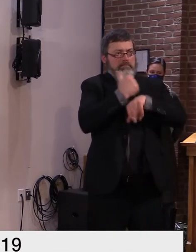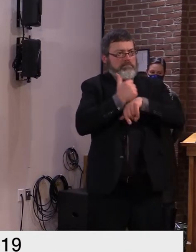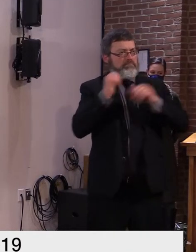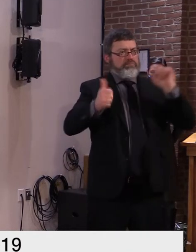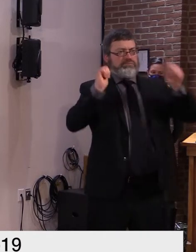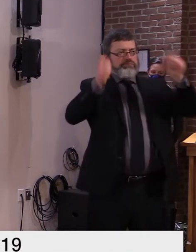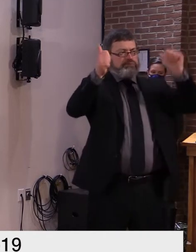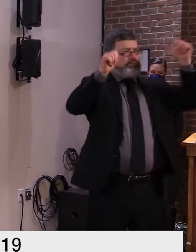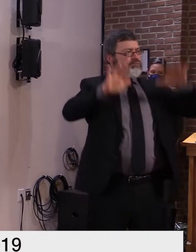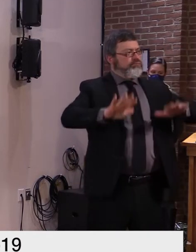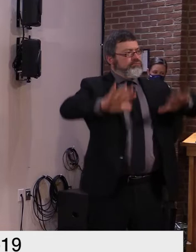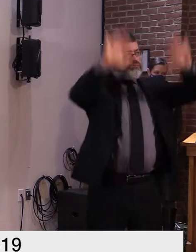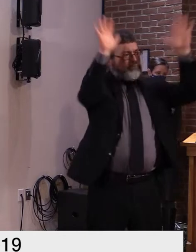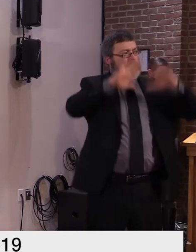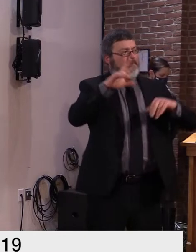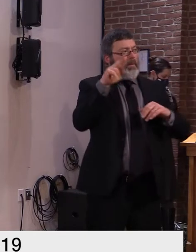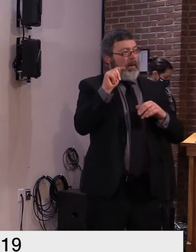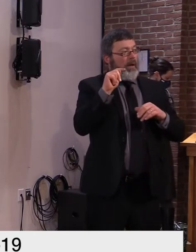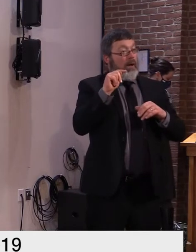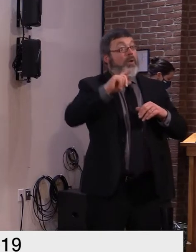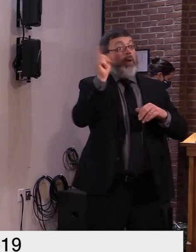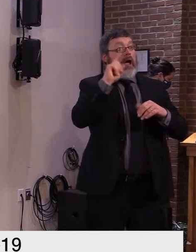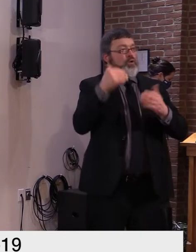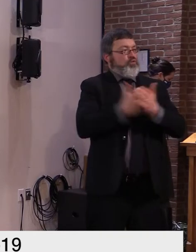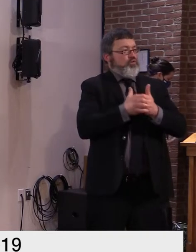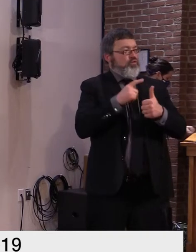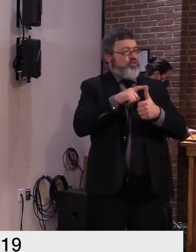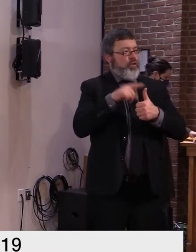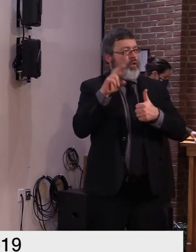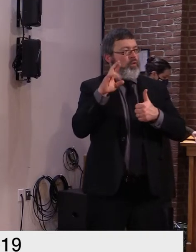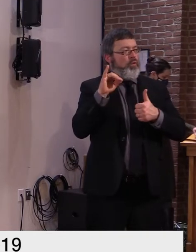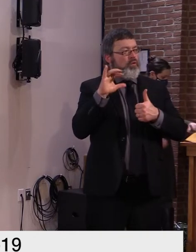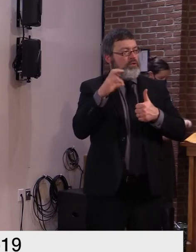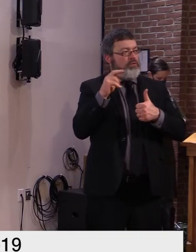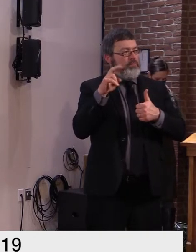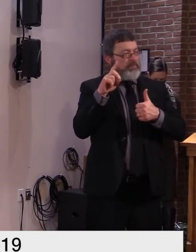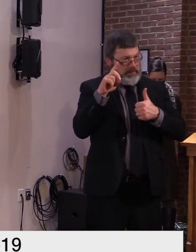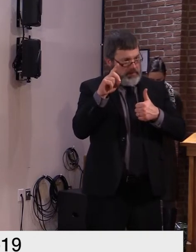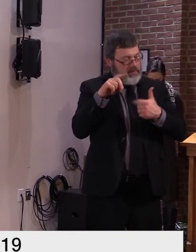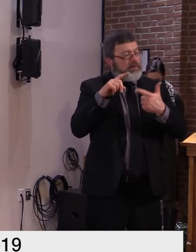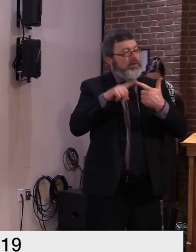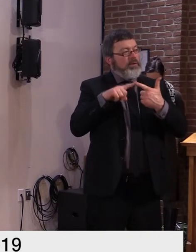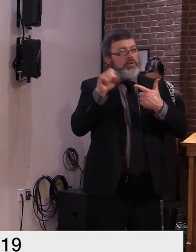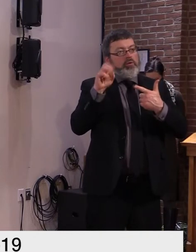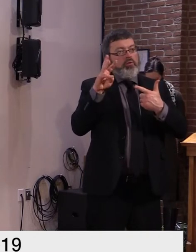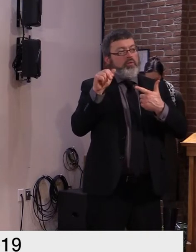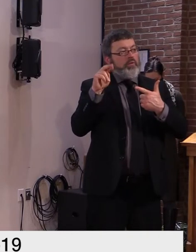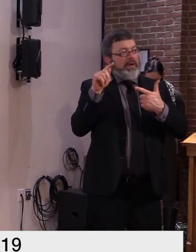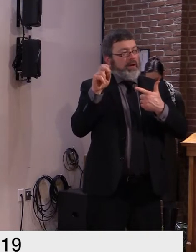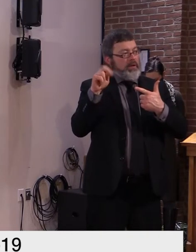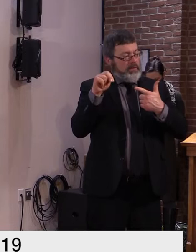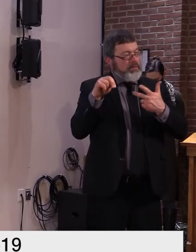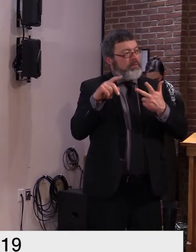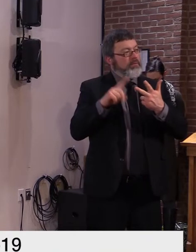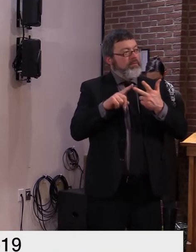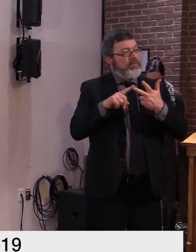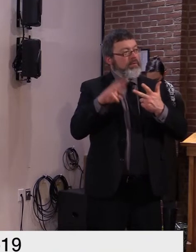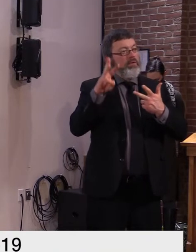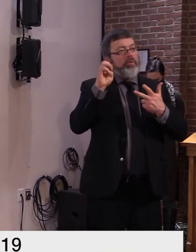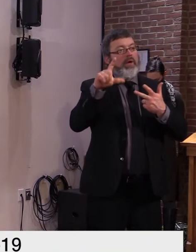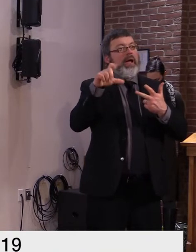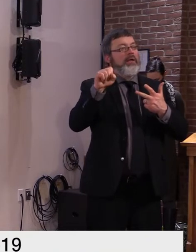capacity on bringing that we're bringing on for surveillance testing last week we performed thirty